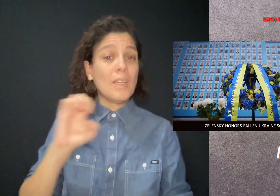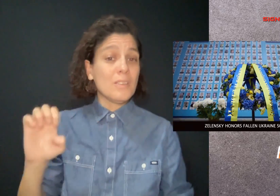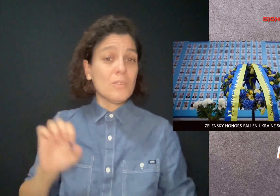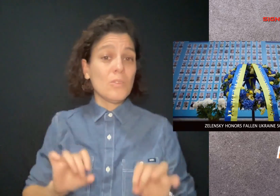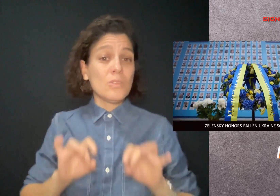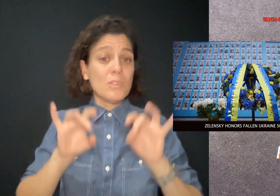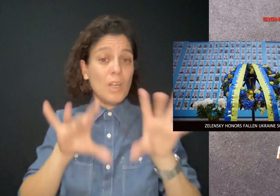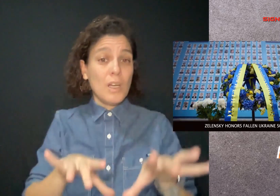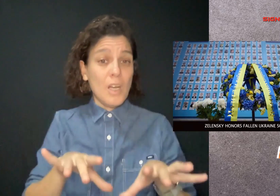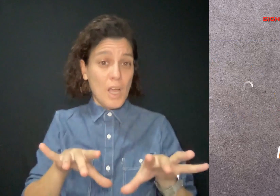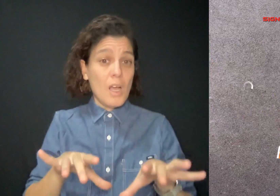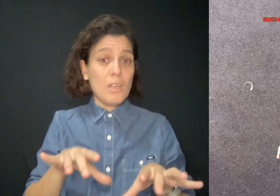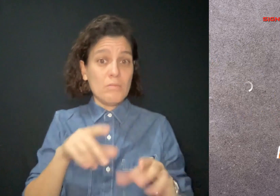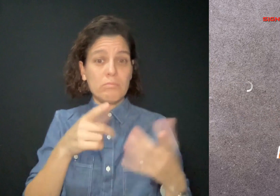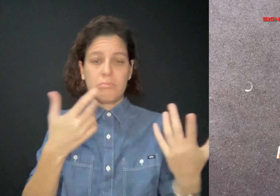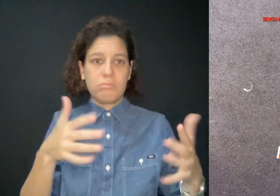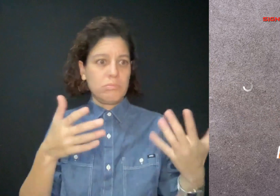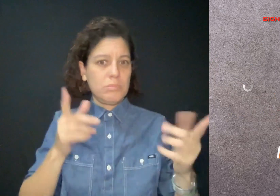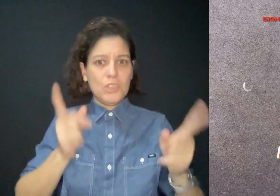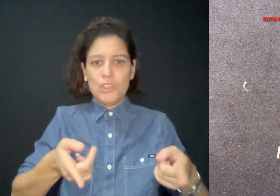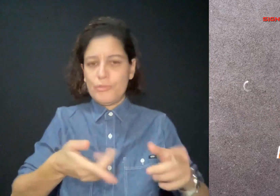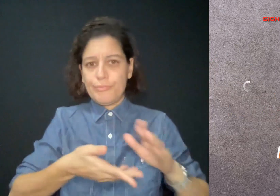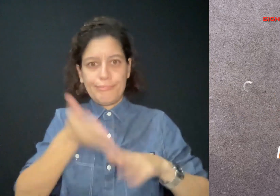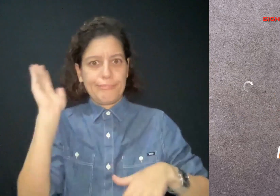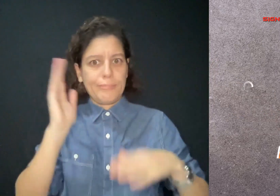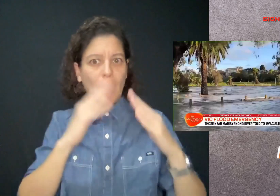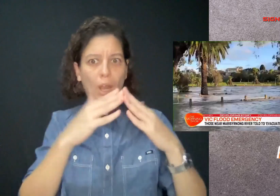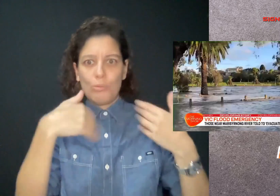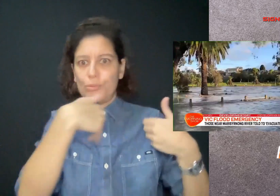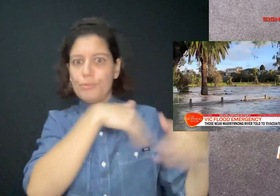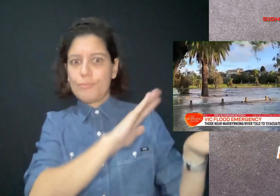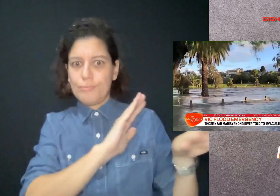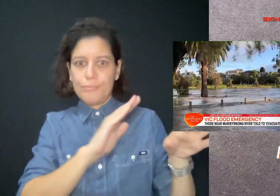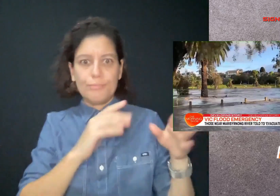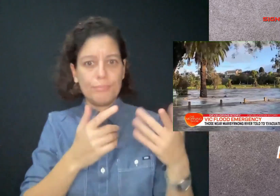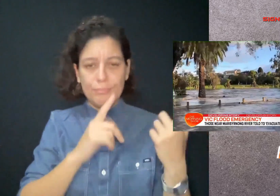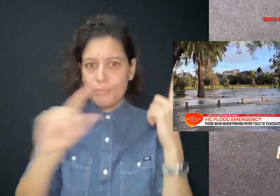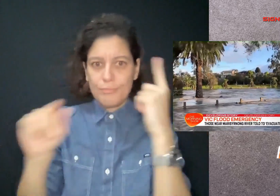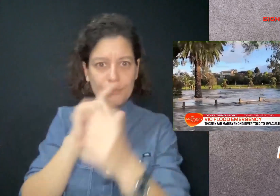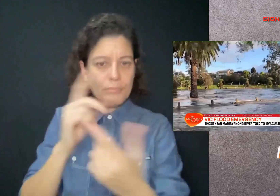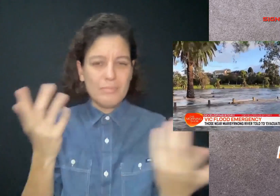The soldiers of people across Australia's southeast are being asked to evacuate their homes.